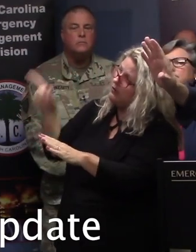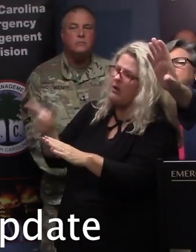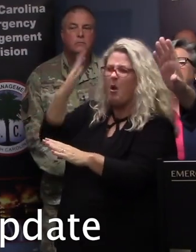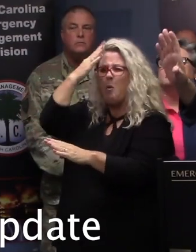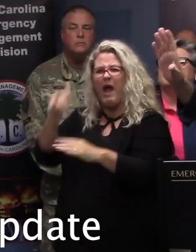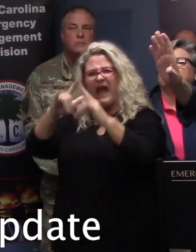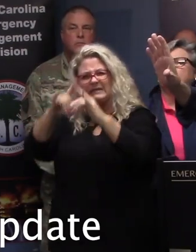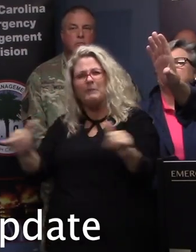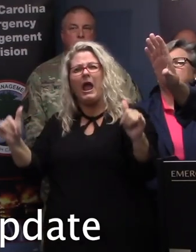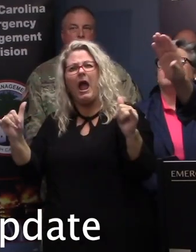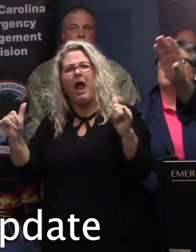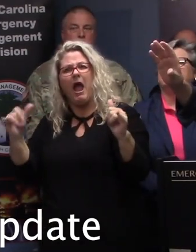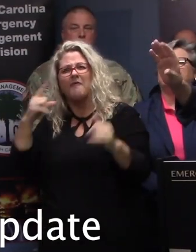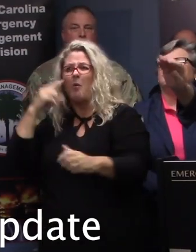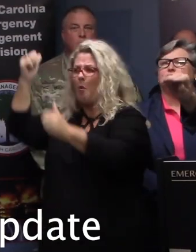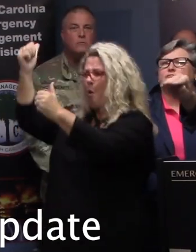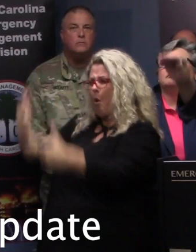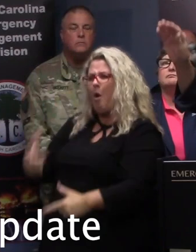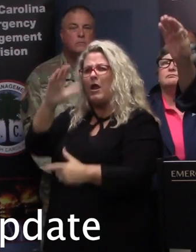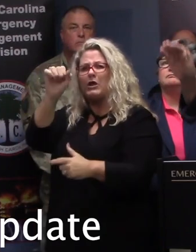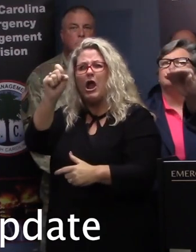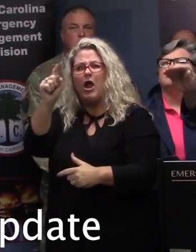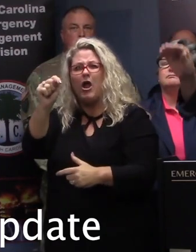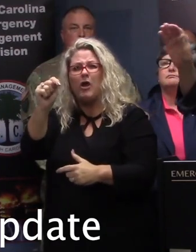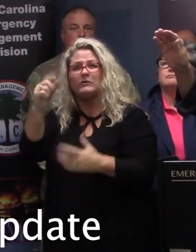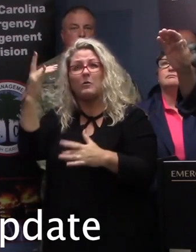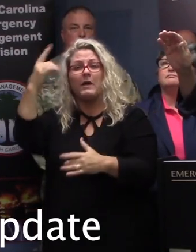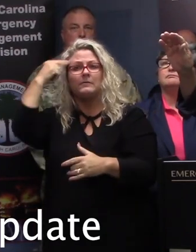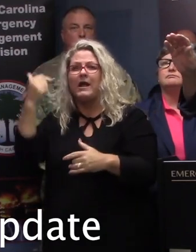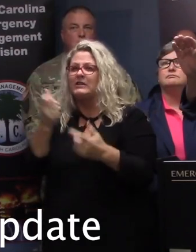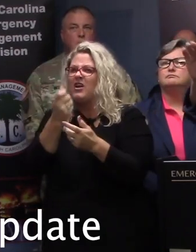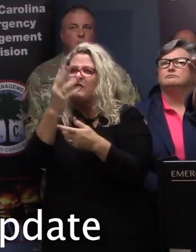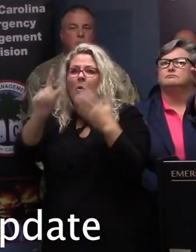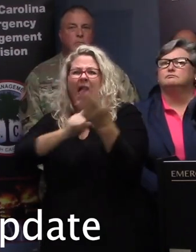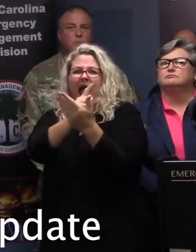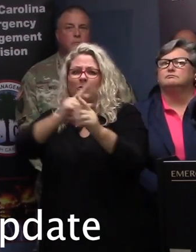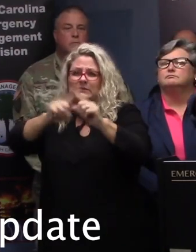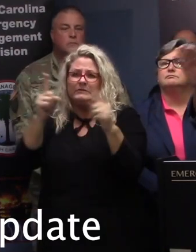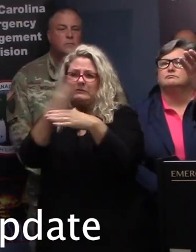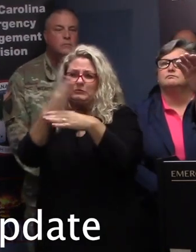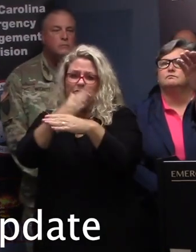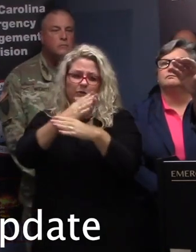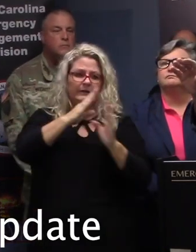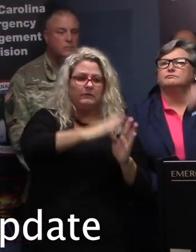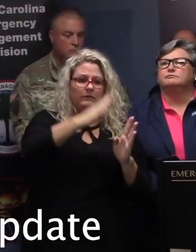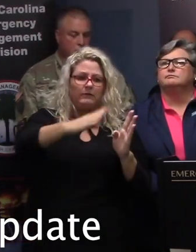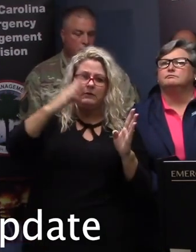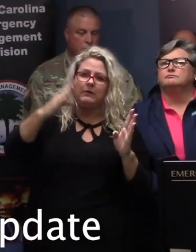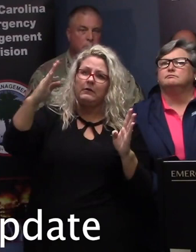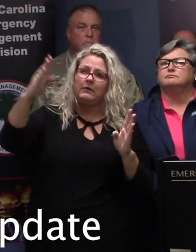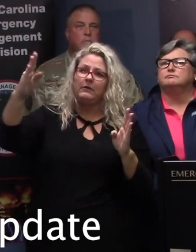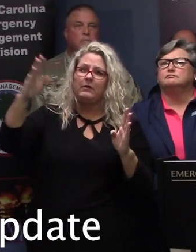same time for the whole coast? And that is because there's only a few hours of difference, marginal differences,